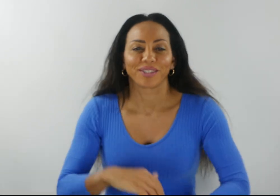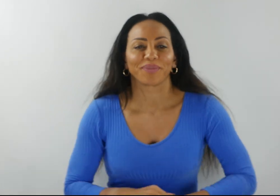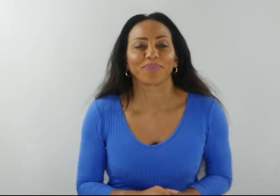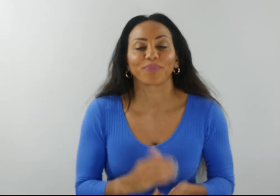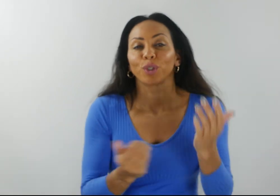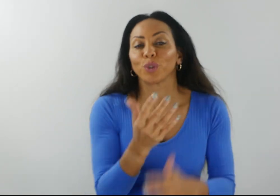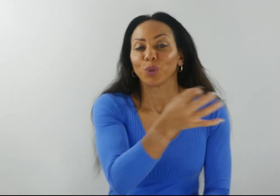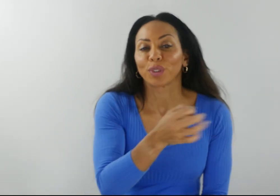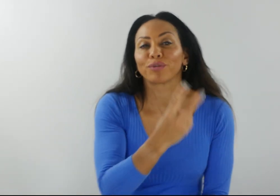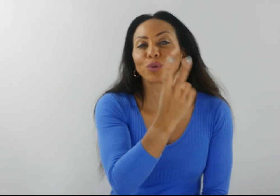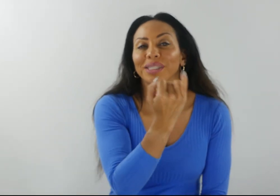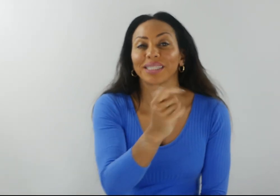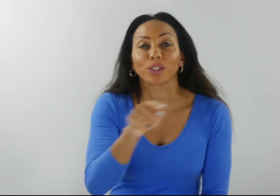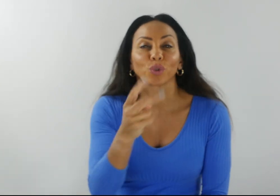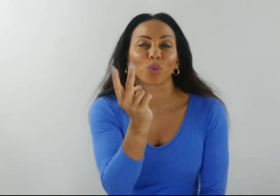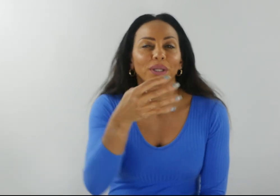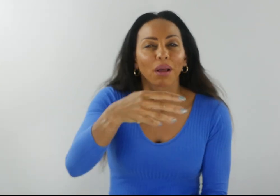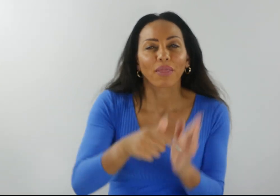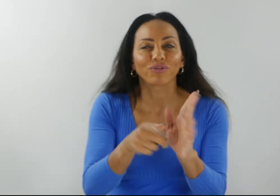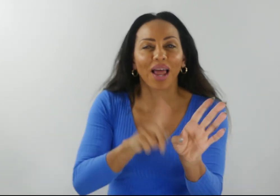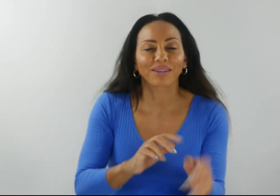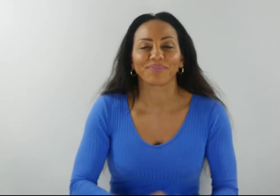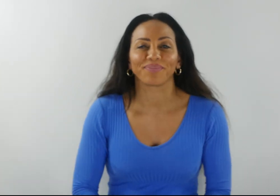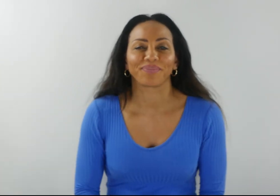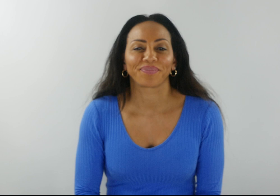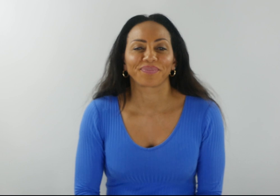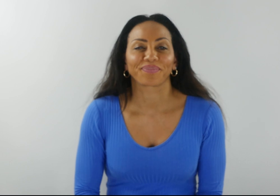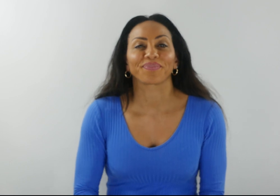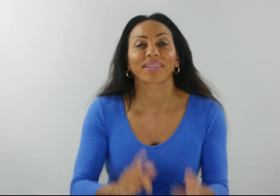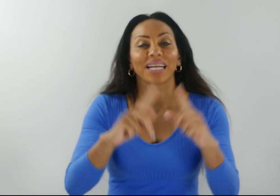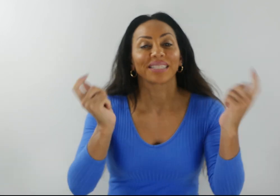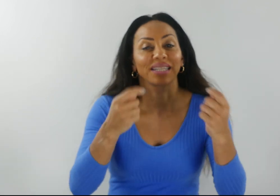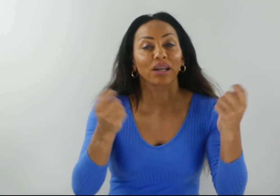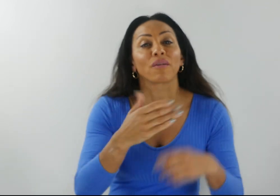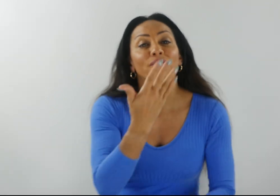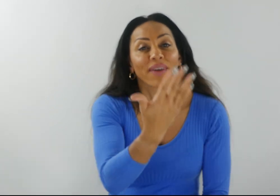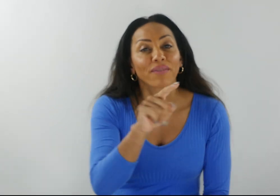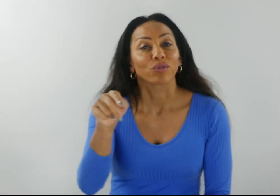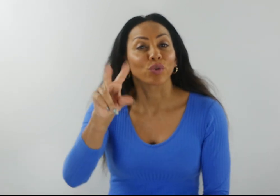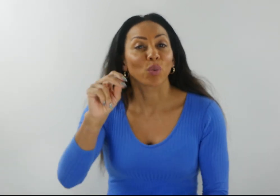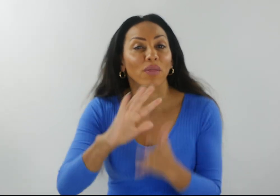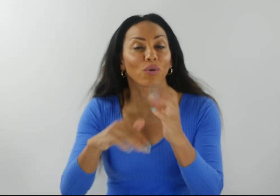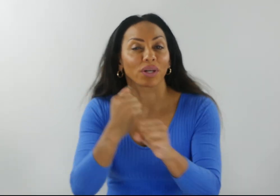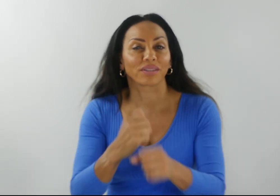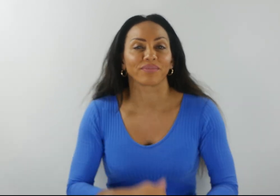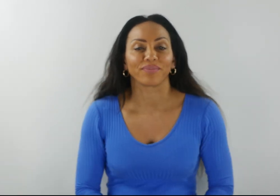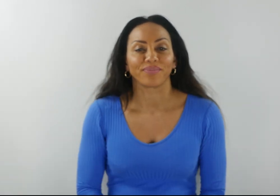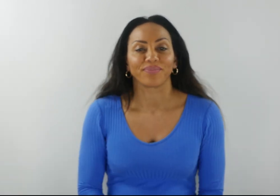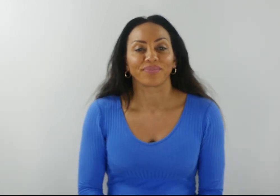Newtown from the 26th to the 29th of July. The Ace Stethavod from the 5th to the 12th of August. And Ebu